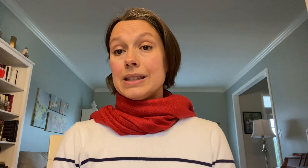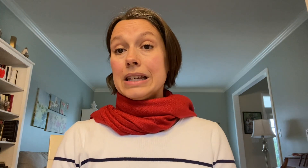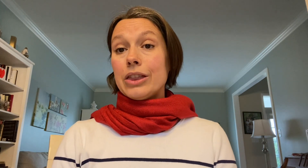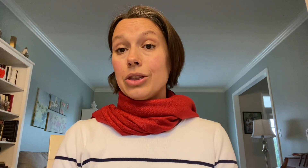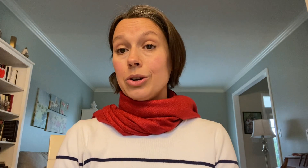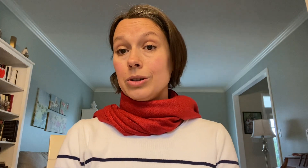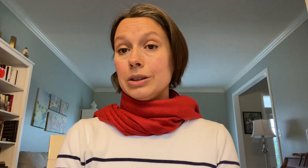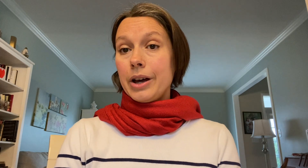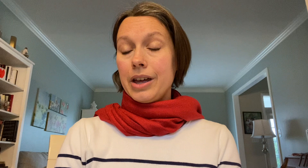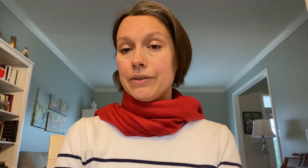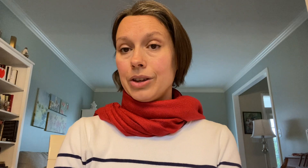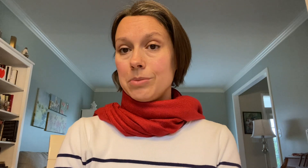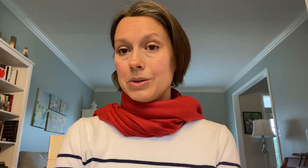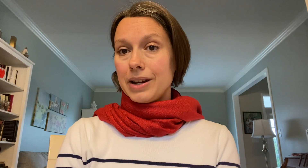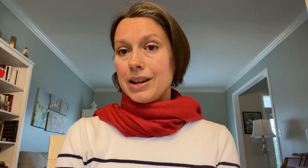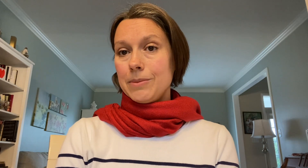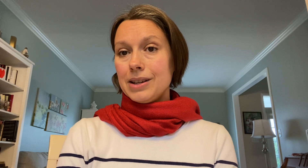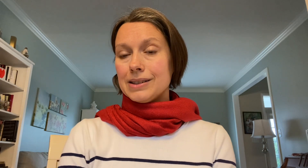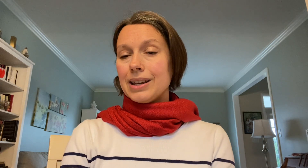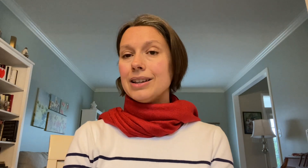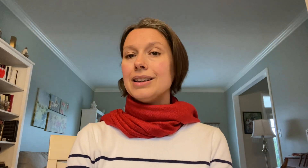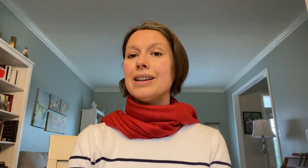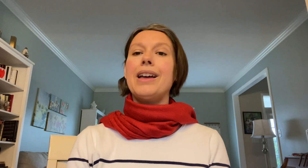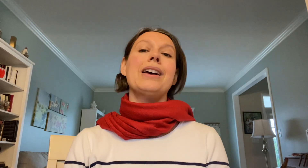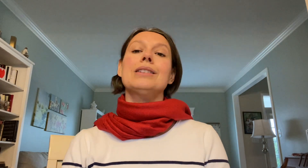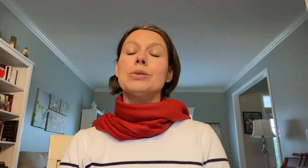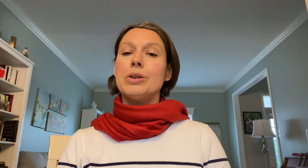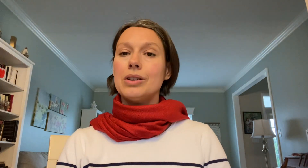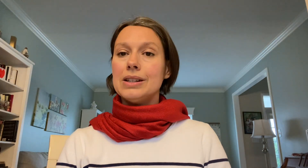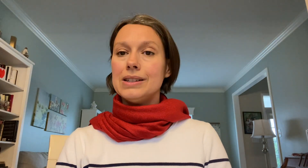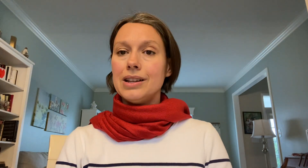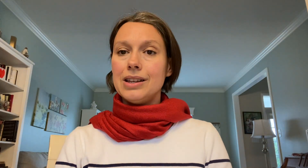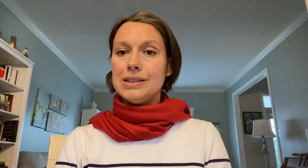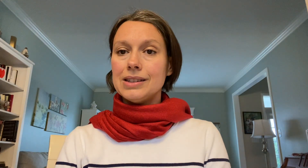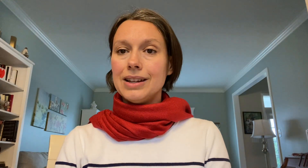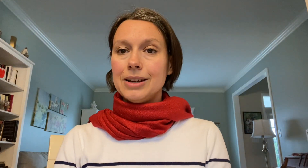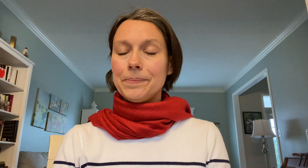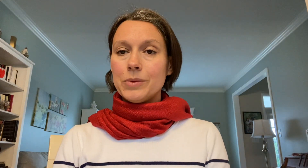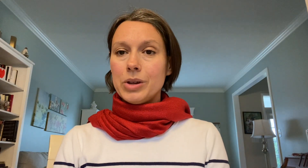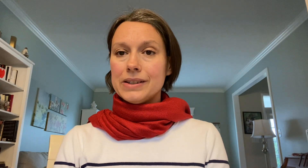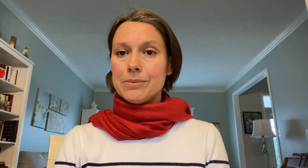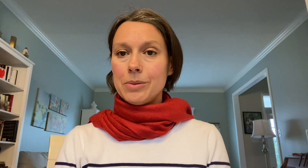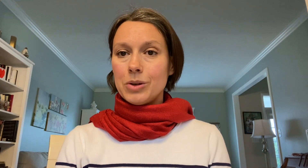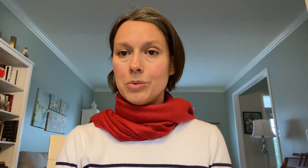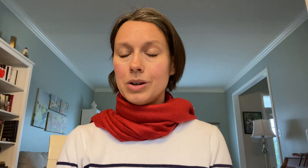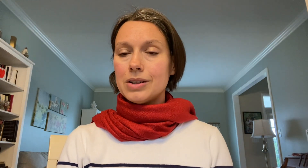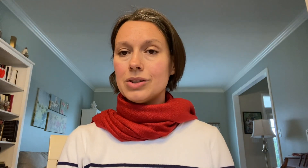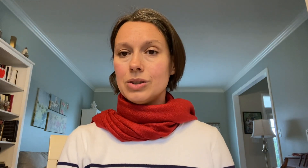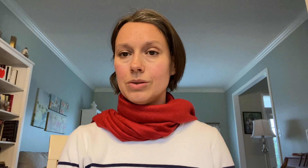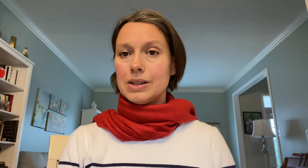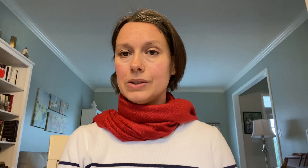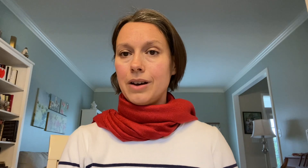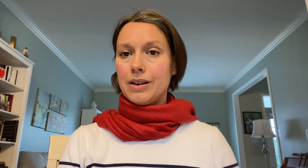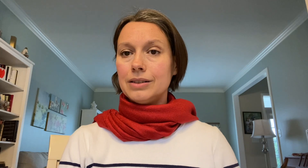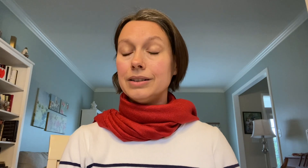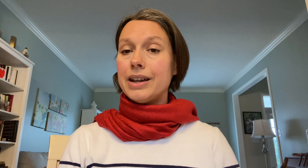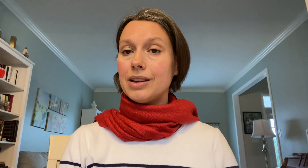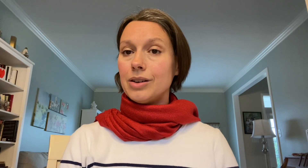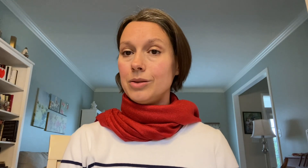the third law of thermodynamics and we are going to sing this week's memory work to the song Let It Go